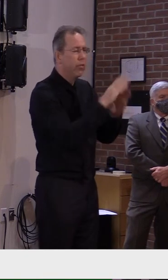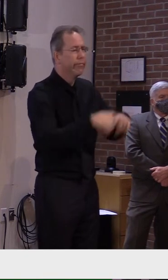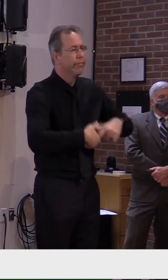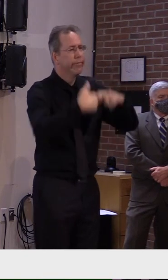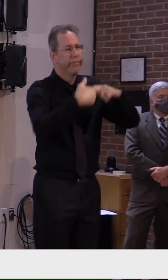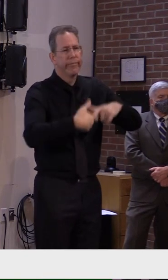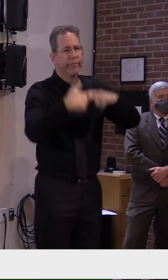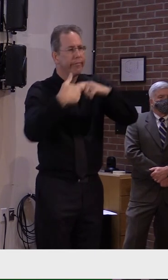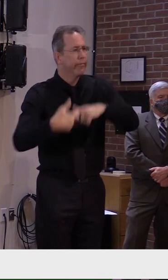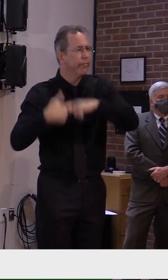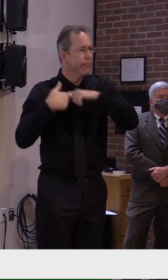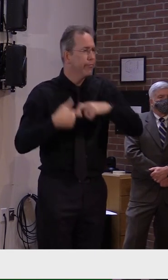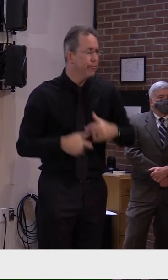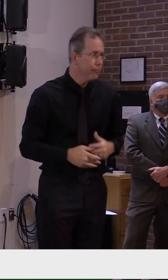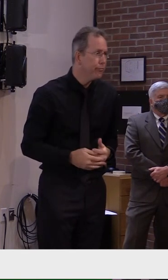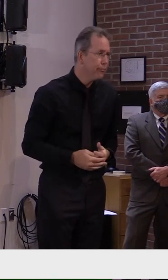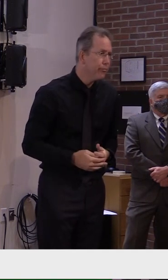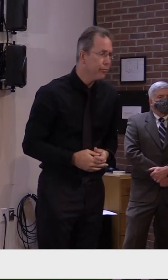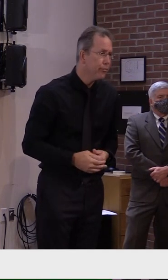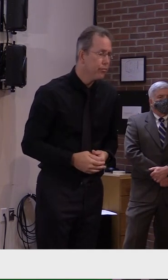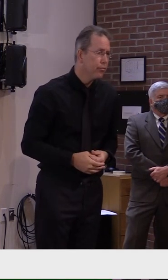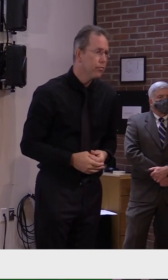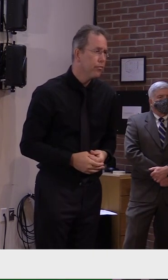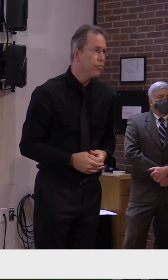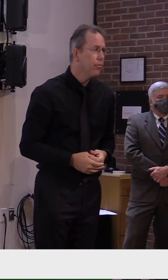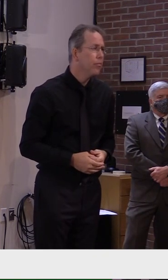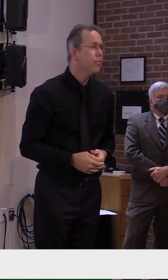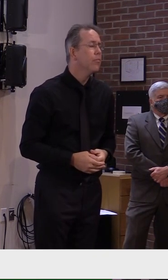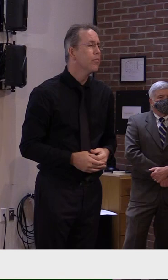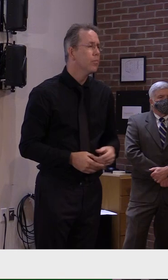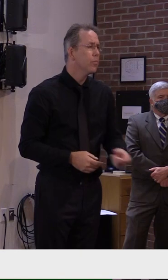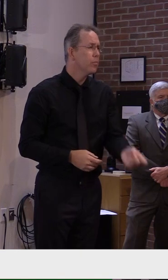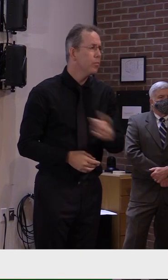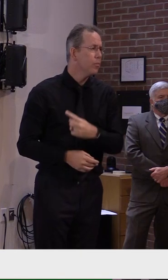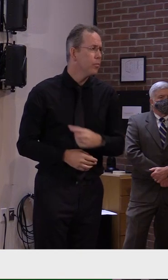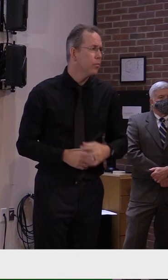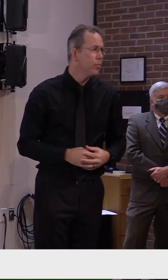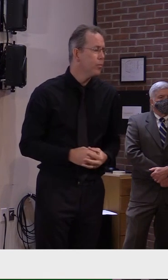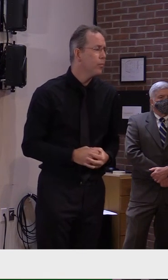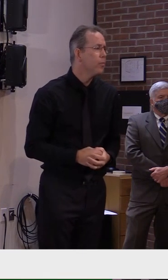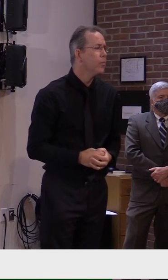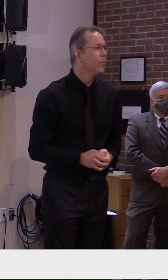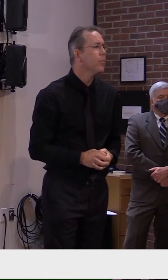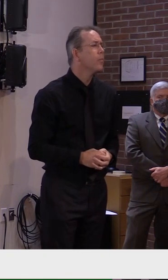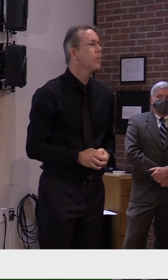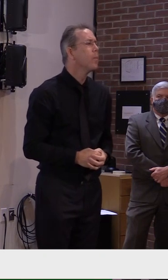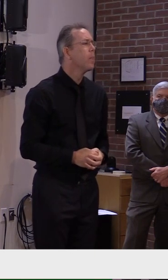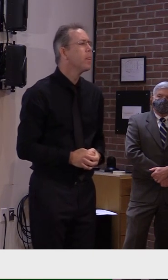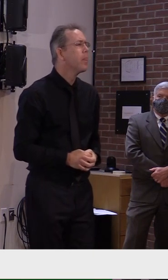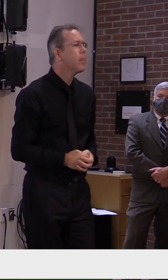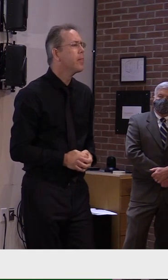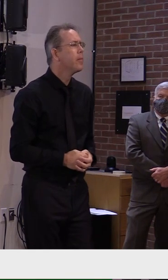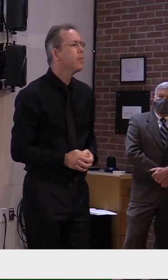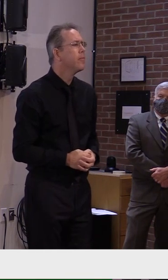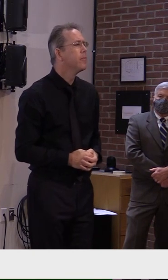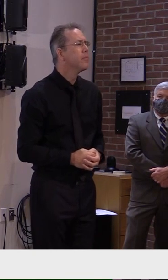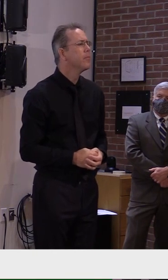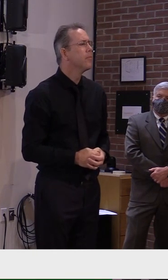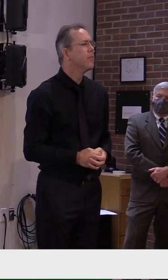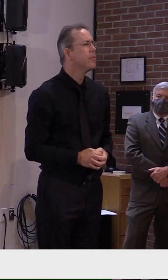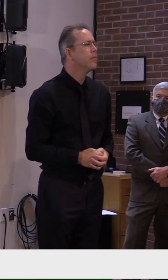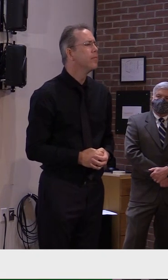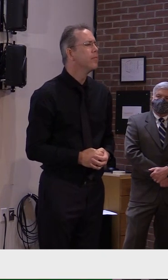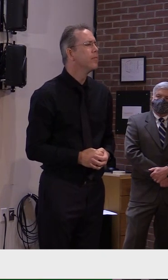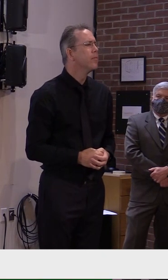that there were rumors going around that you were possibly planning a party for inauguration.